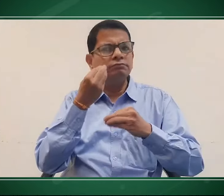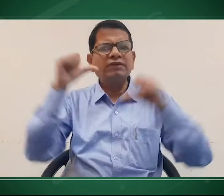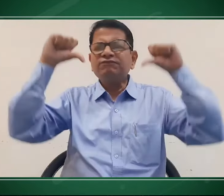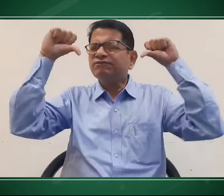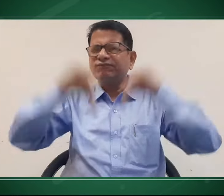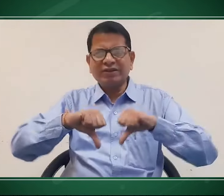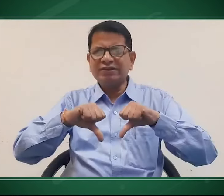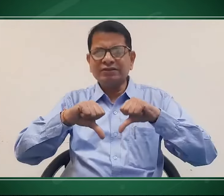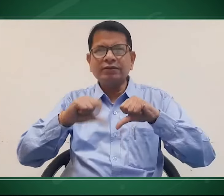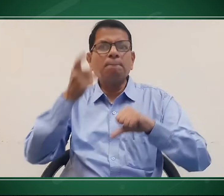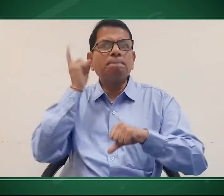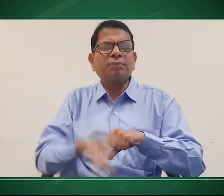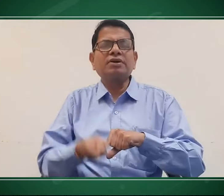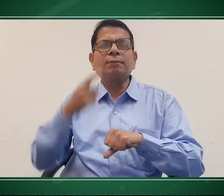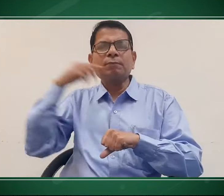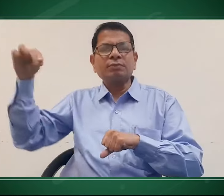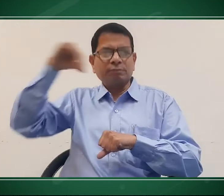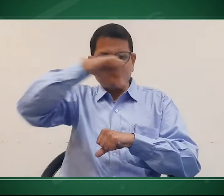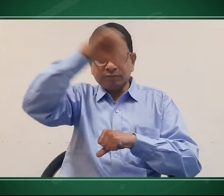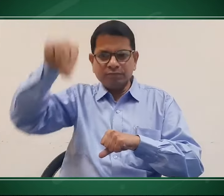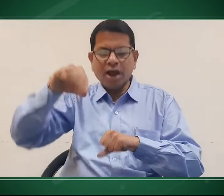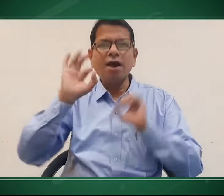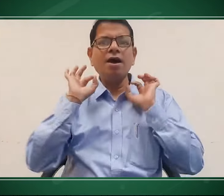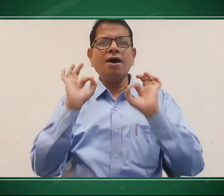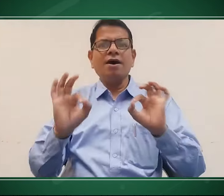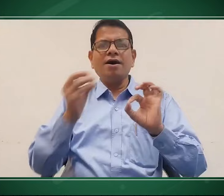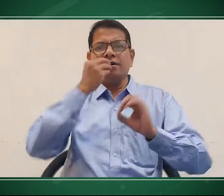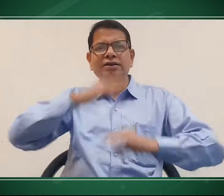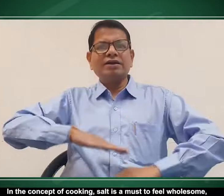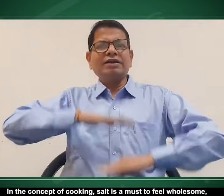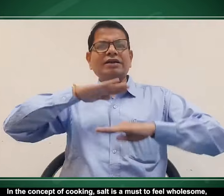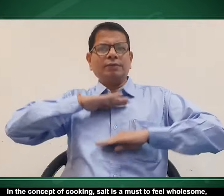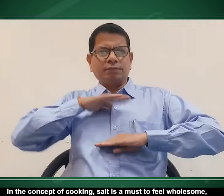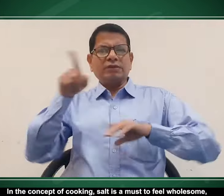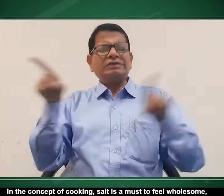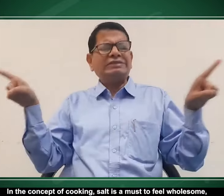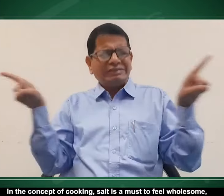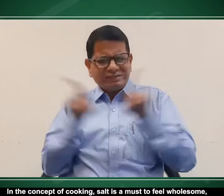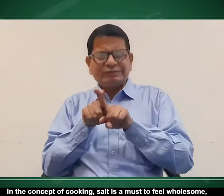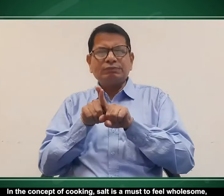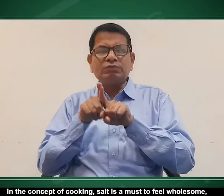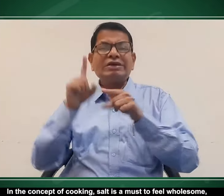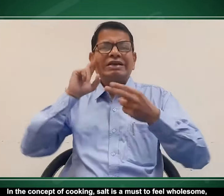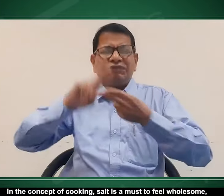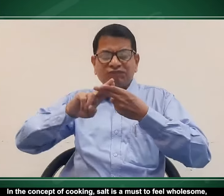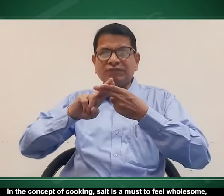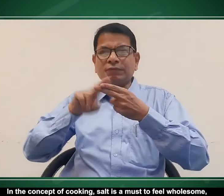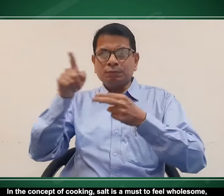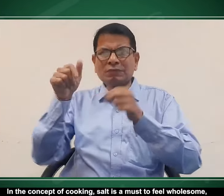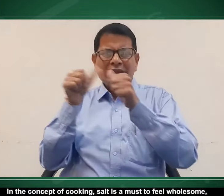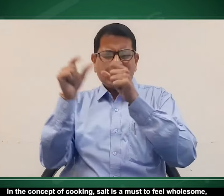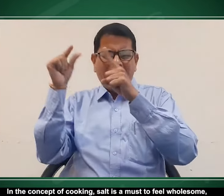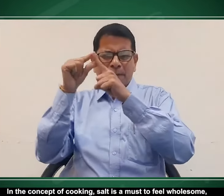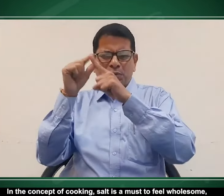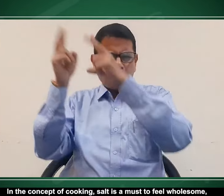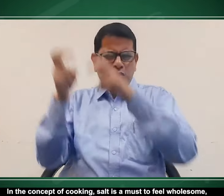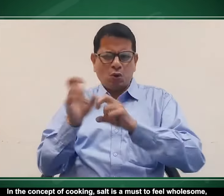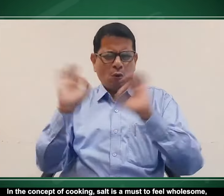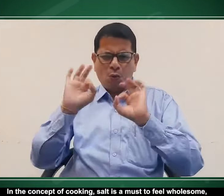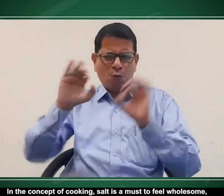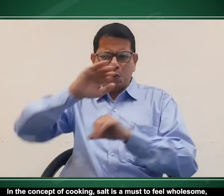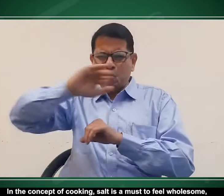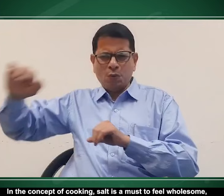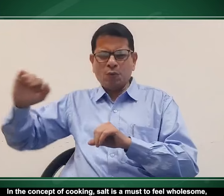other masalas it doesn't good but we should add the salt and it tastes good in the same concept of cooking the app is